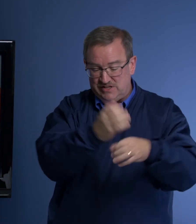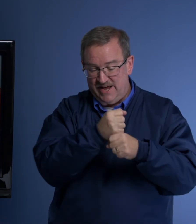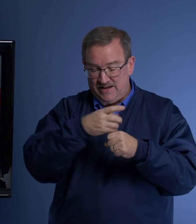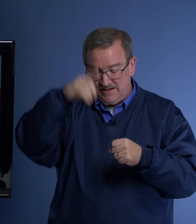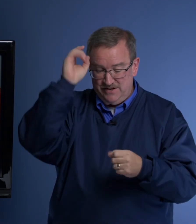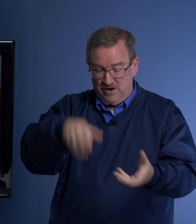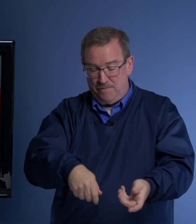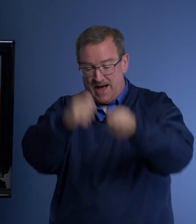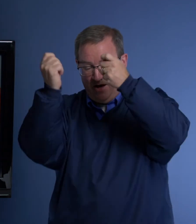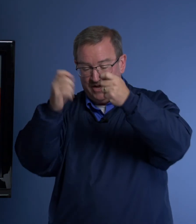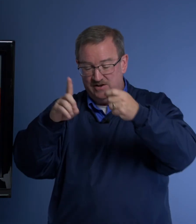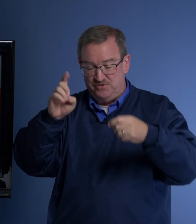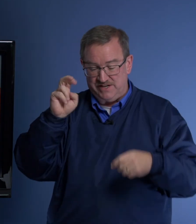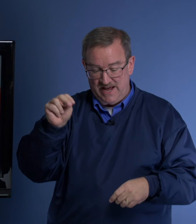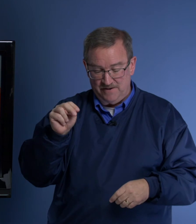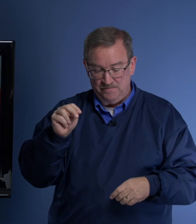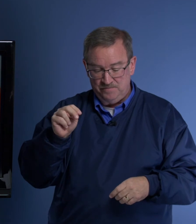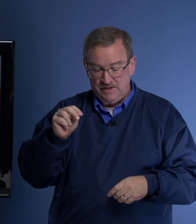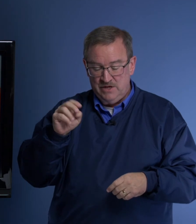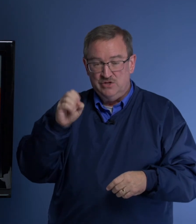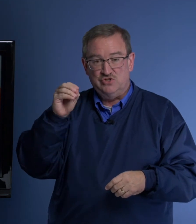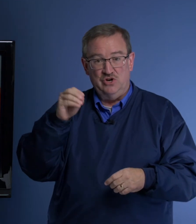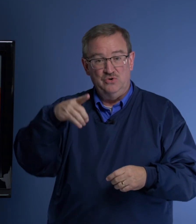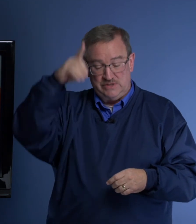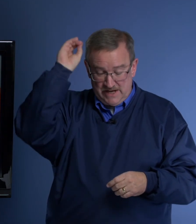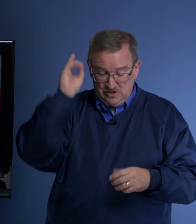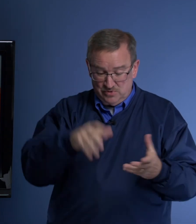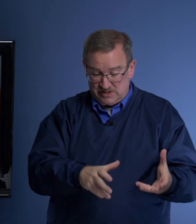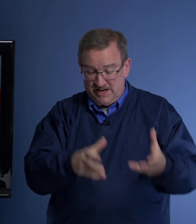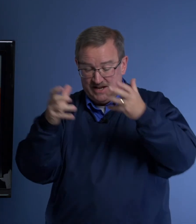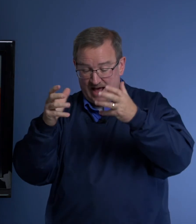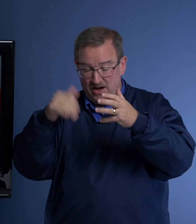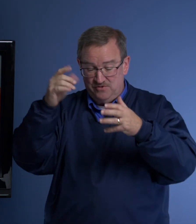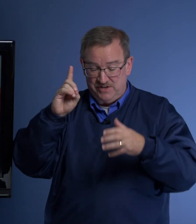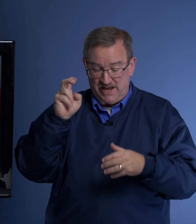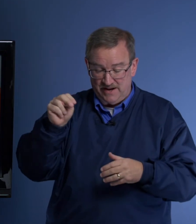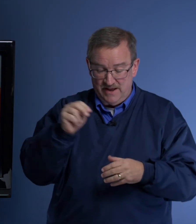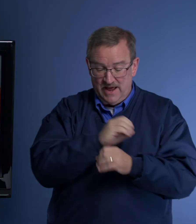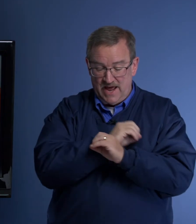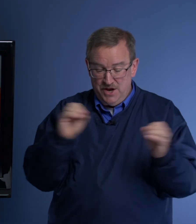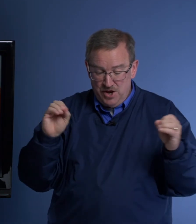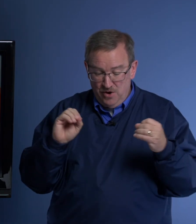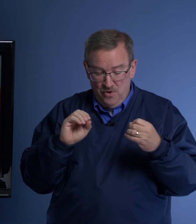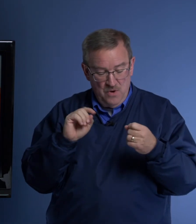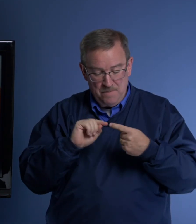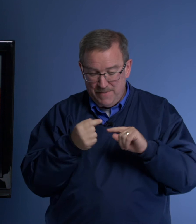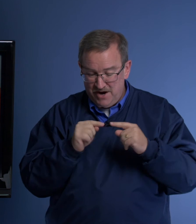take Daniel up out of the den. So Daniel was taken out of the den and no manner